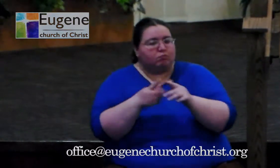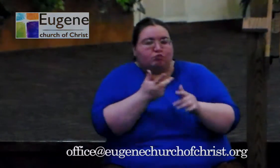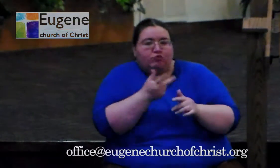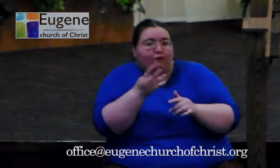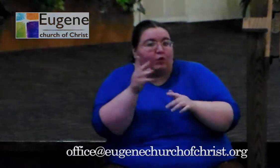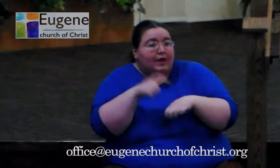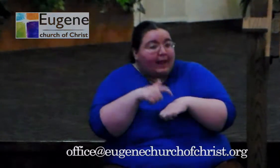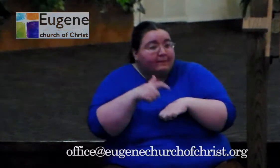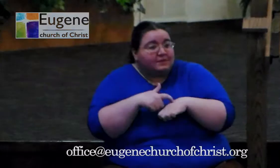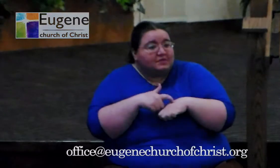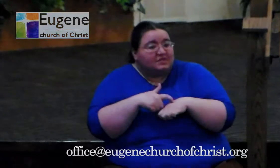you never see them again.